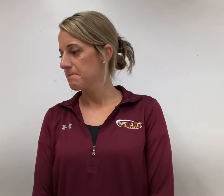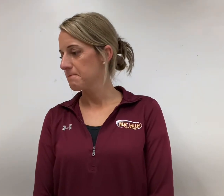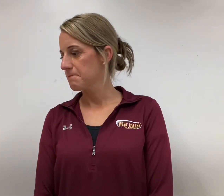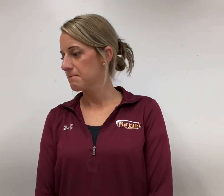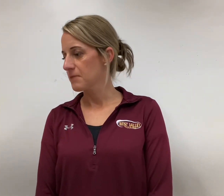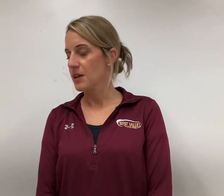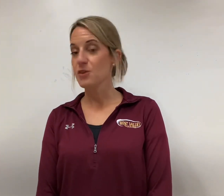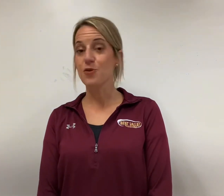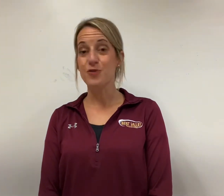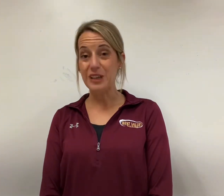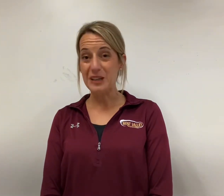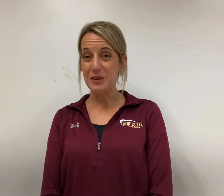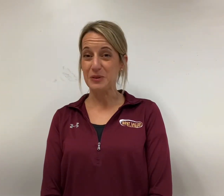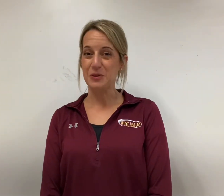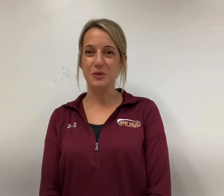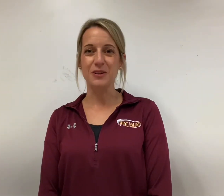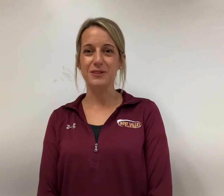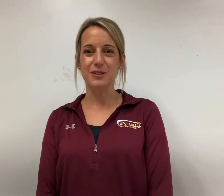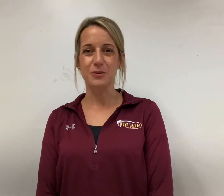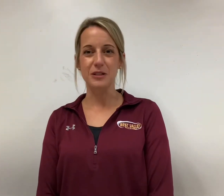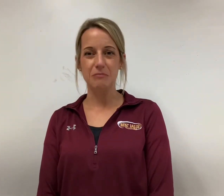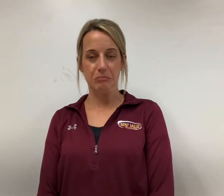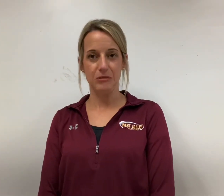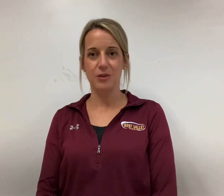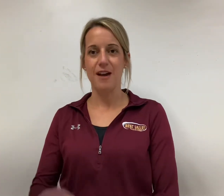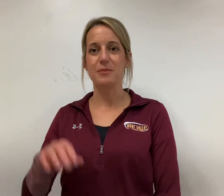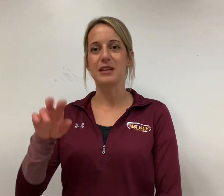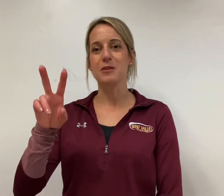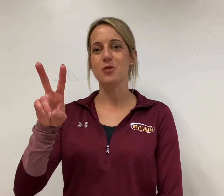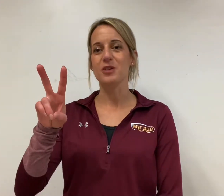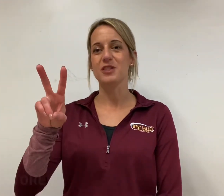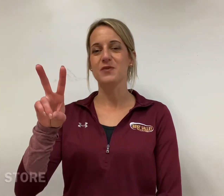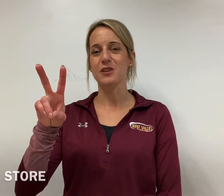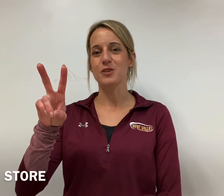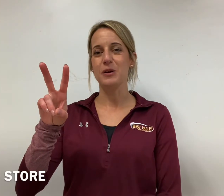the video store which we don't have many anymore is fingerspelled